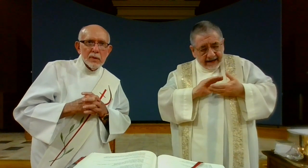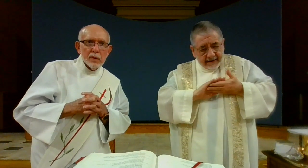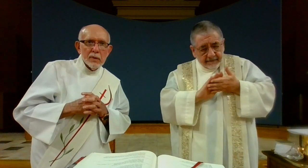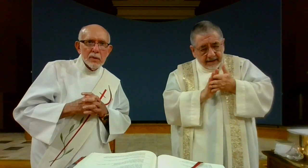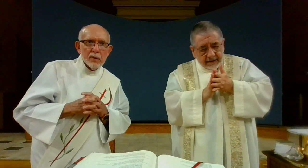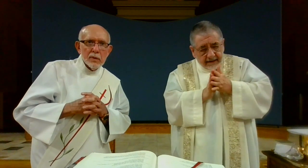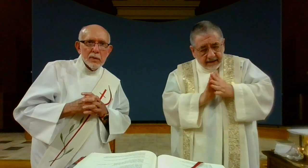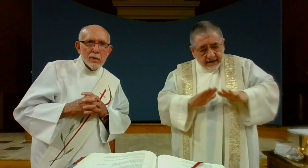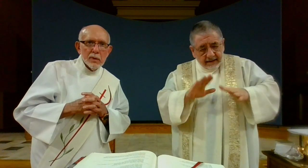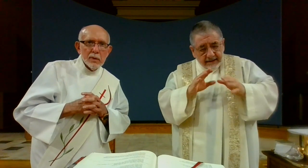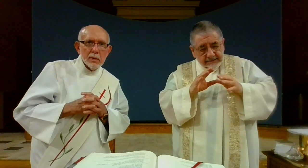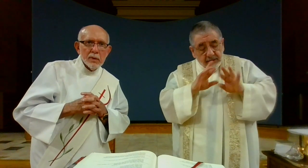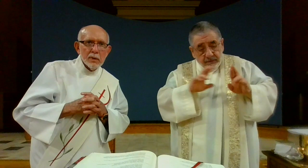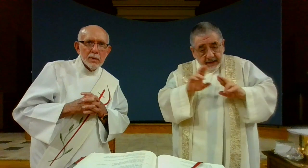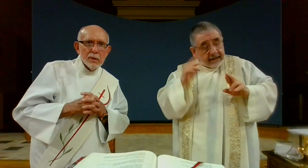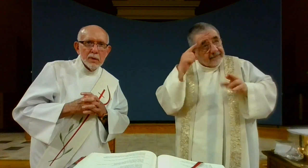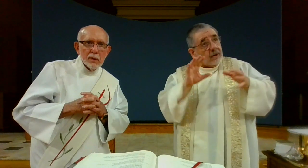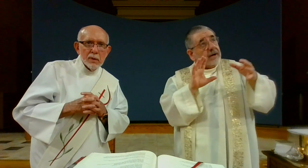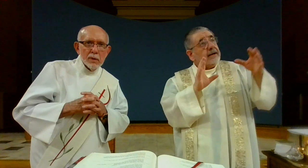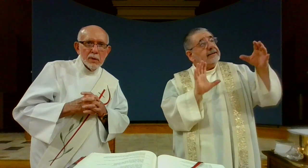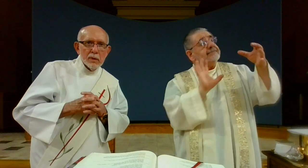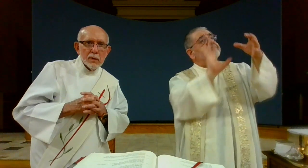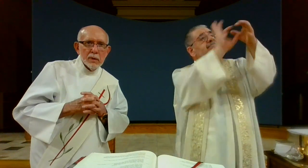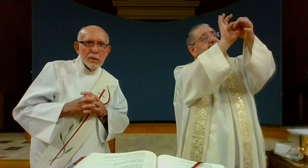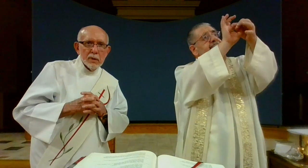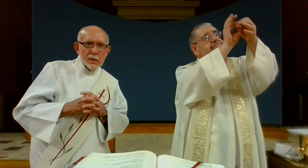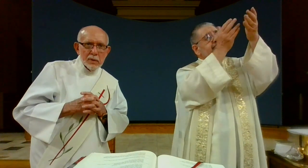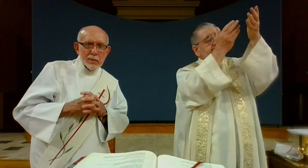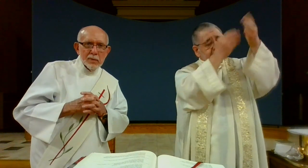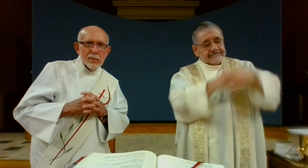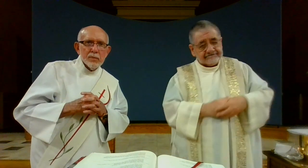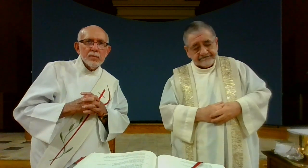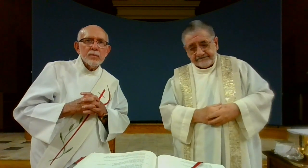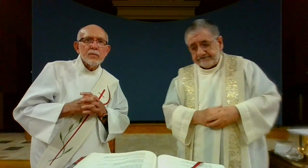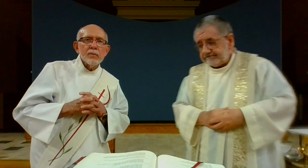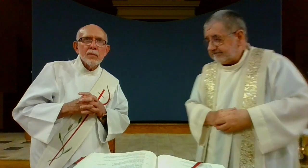to help us find peace within and to be ready to reconnect with you.